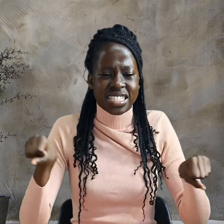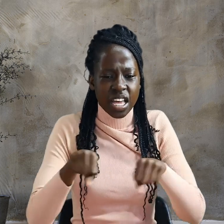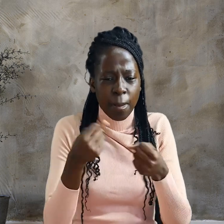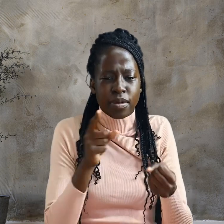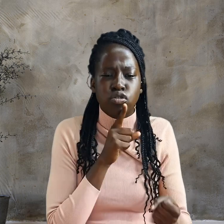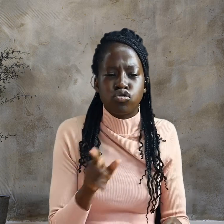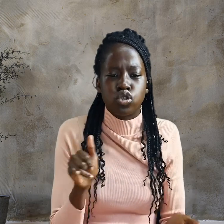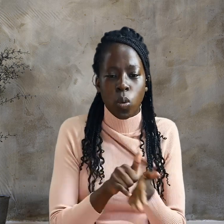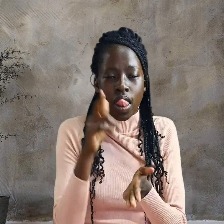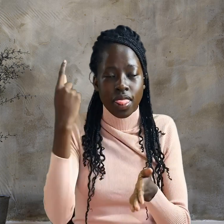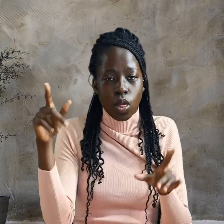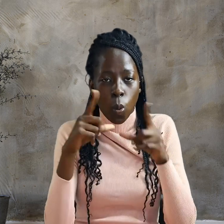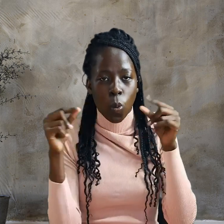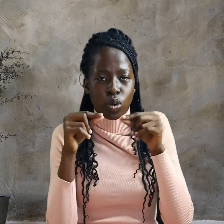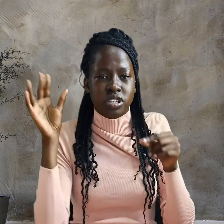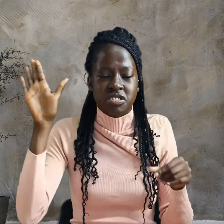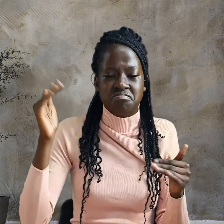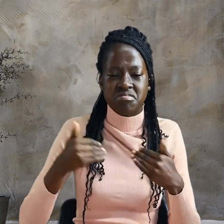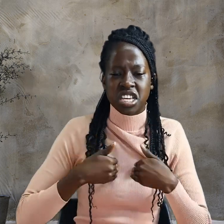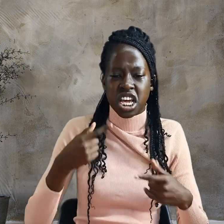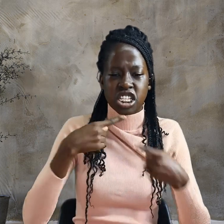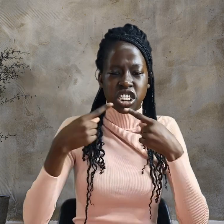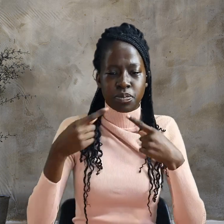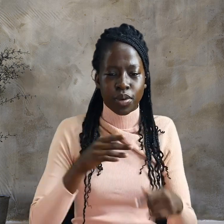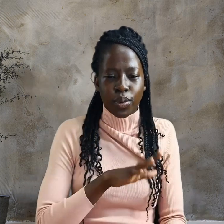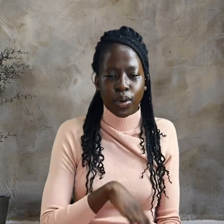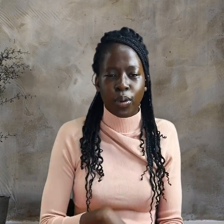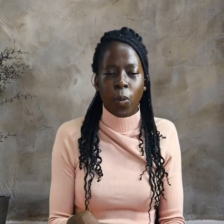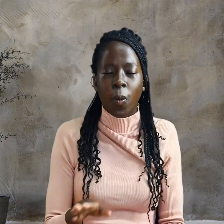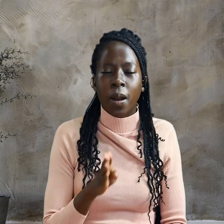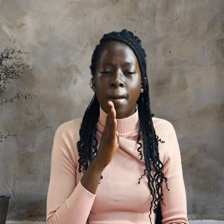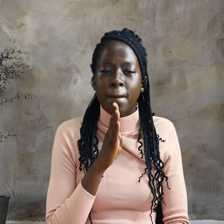fulfilled. I have not lost one of those you gave me.